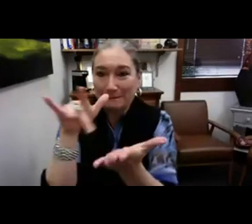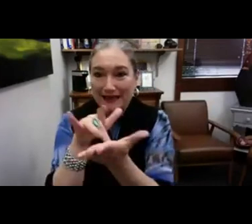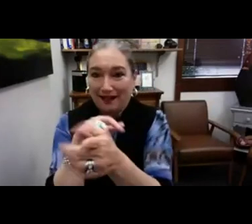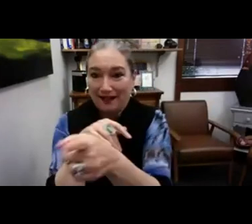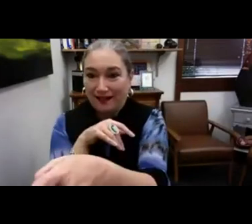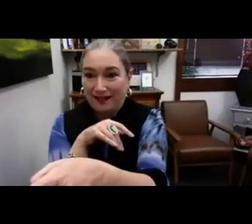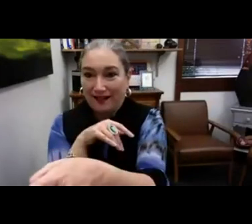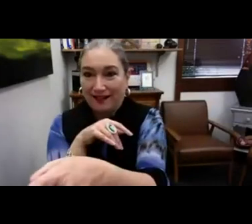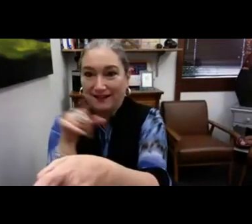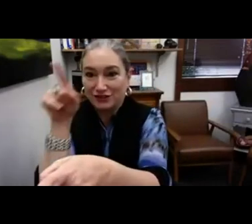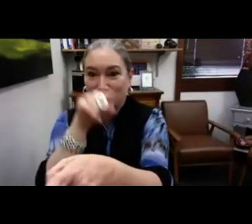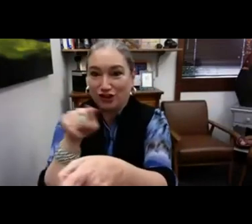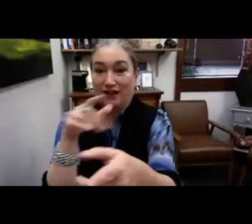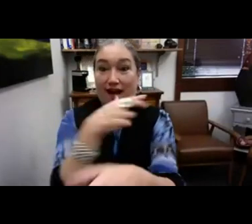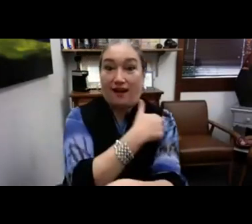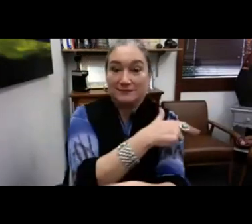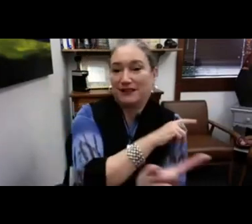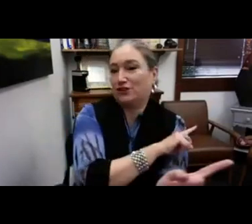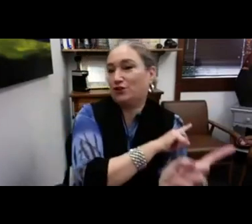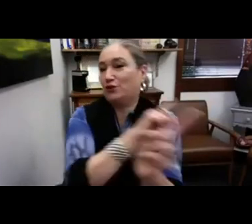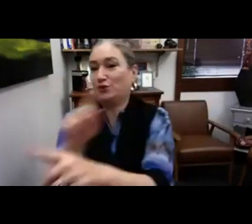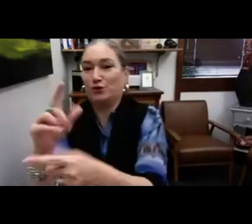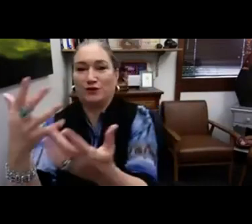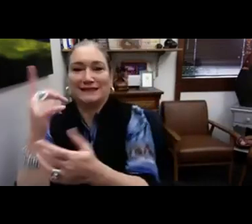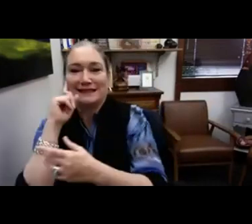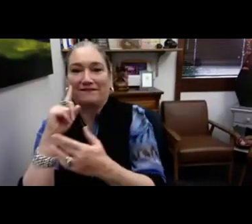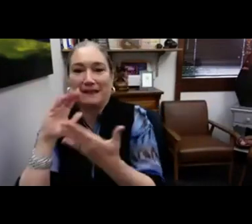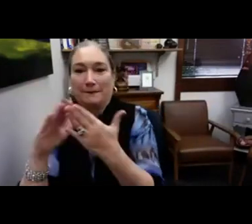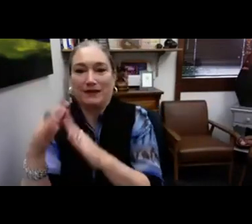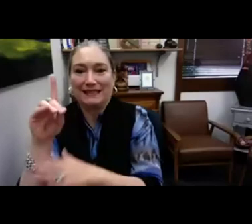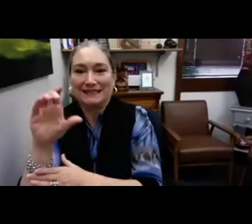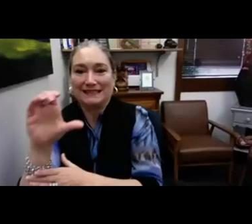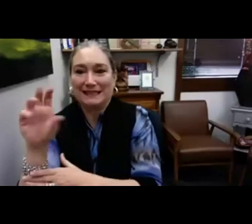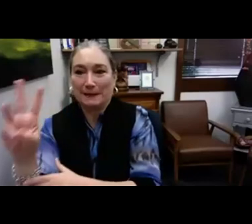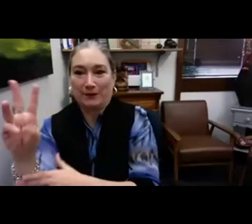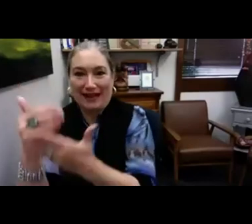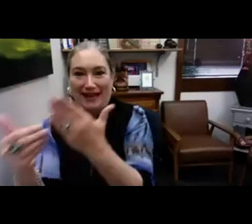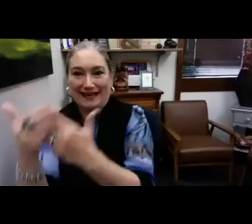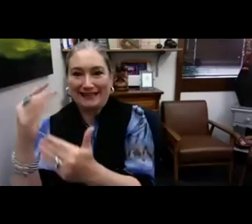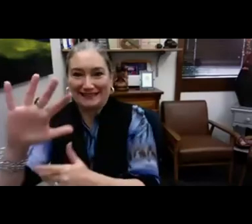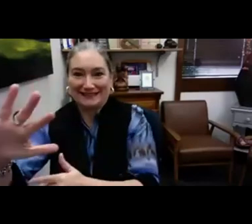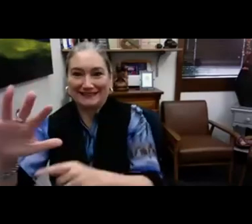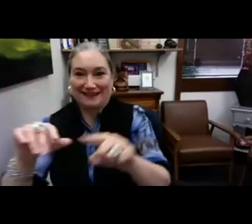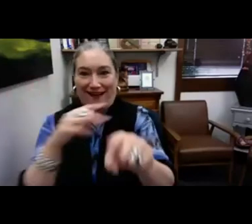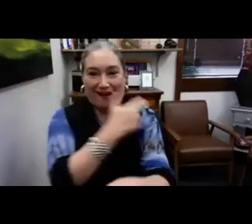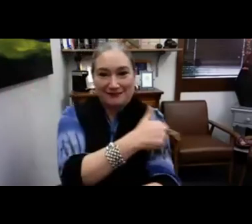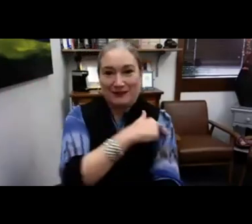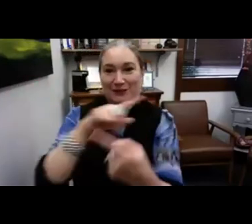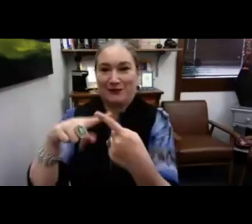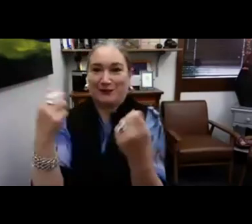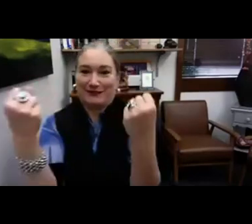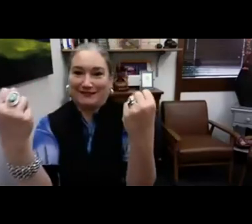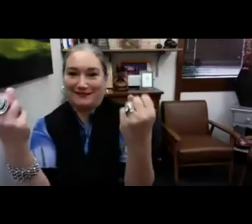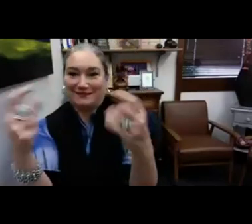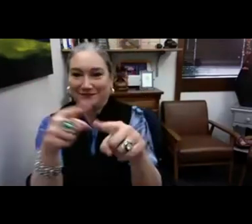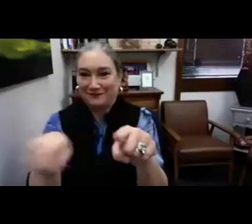So from the hospital, you see the baby in the middle in the circle there in the, in their bassinet going to the deaf community DCCW hand,